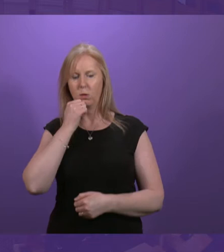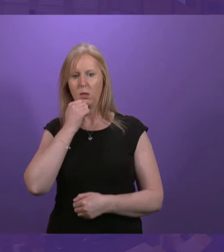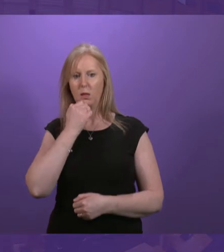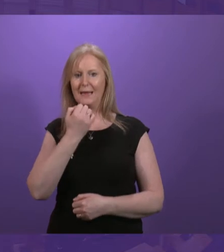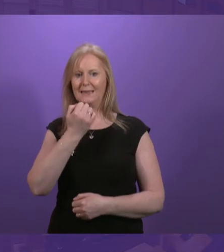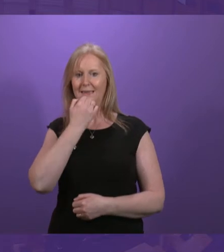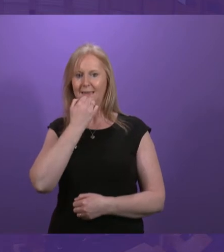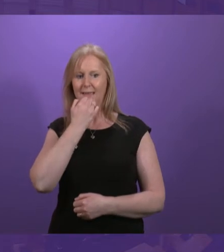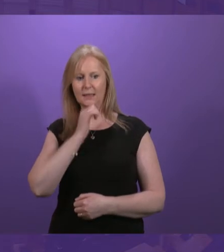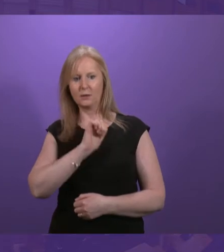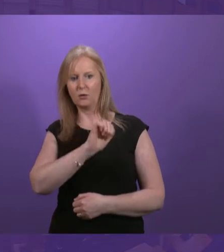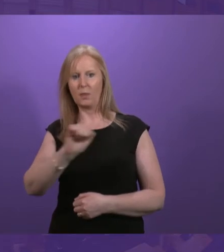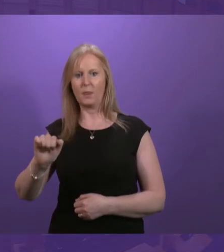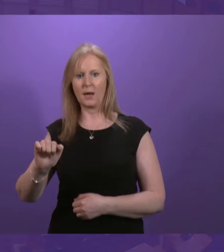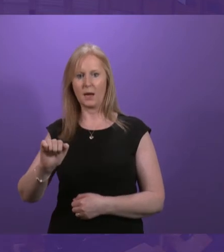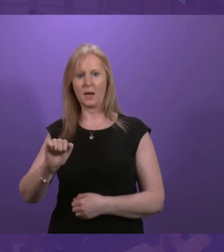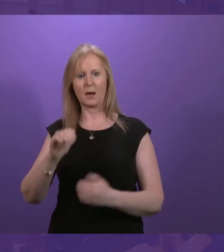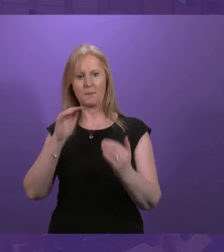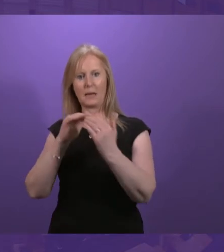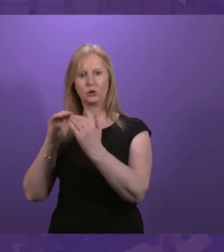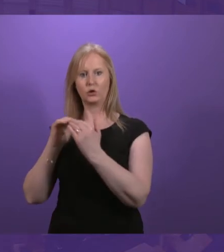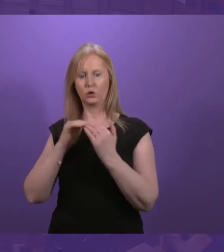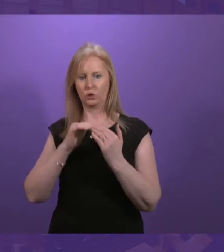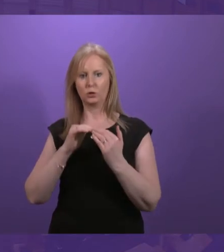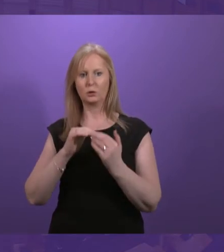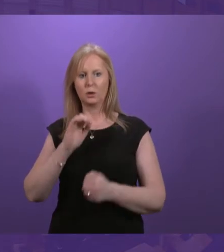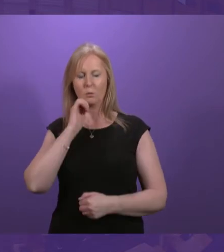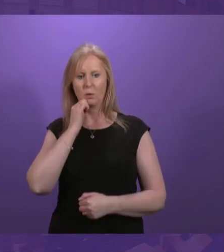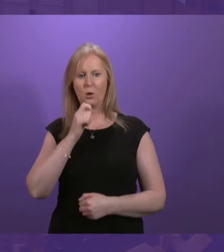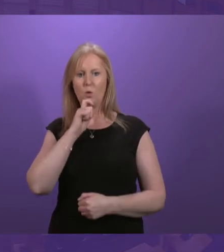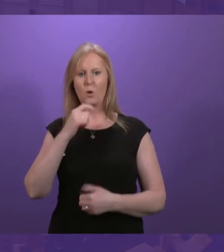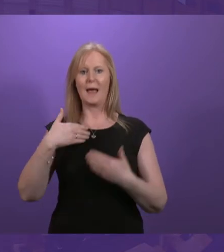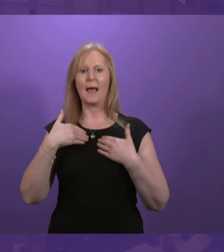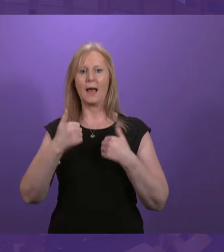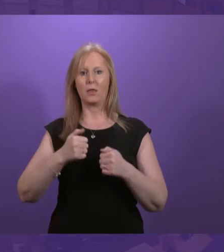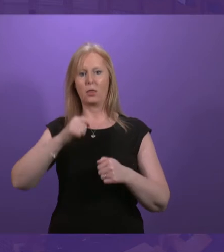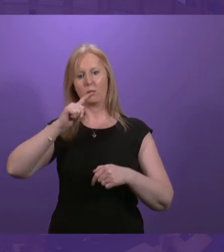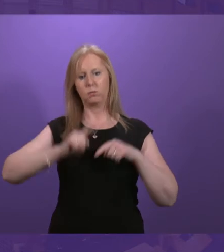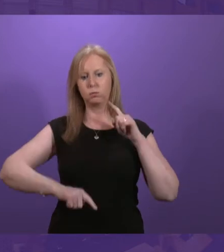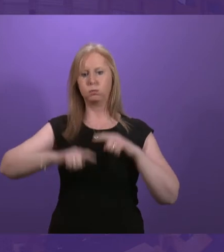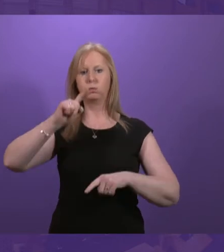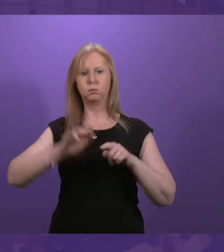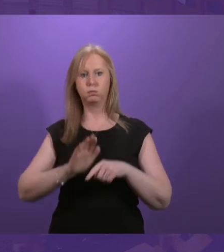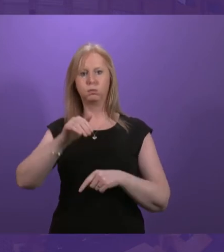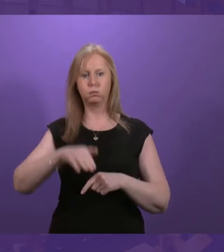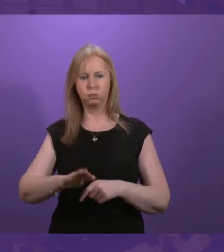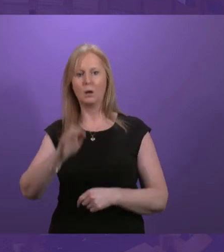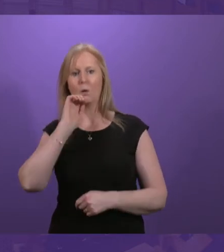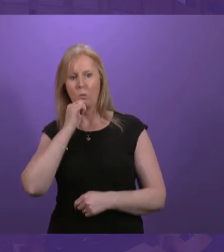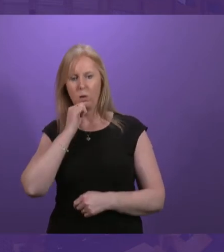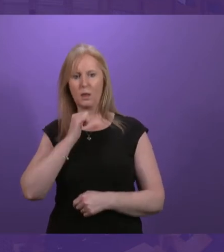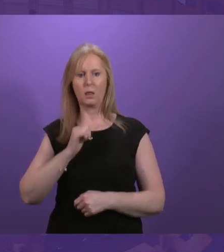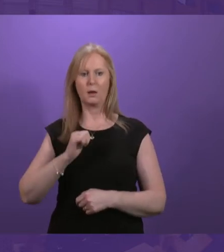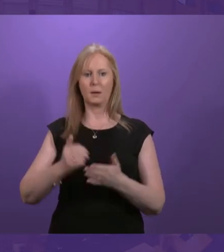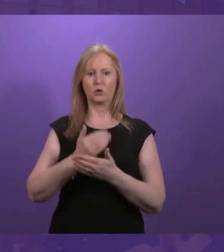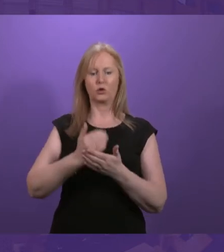take account of clients' conditions. And we'll ensure that people with fluctuating health conditions do not face additional reassessments because of